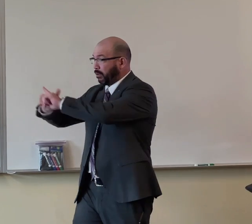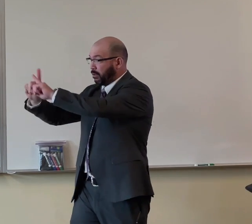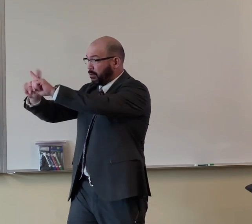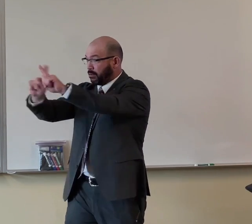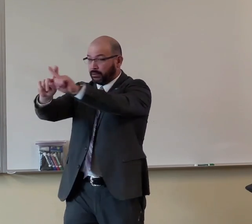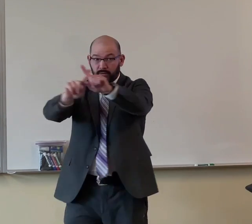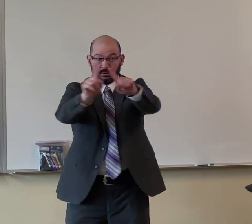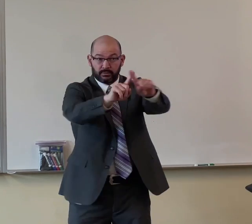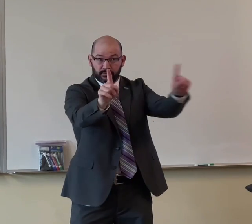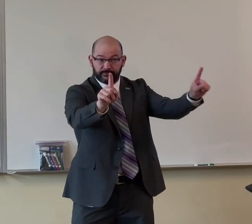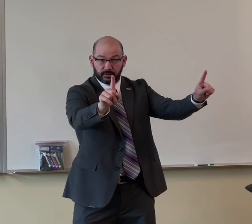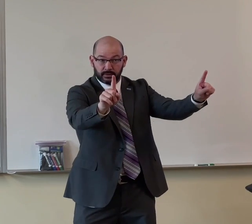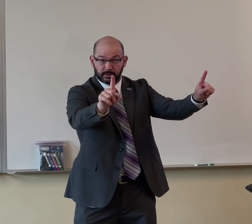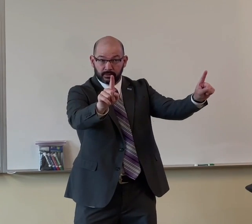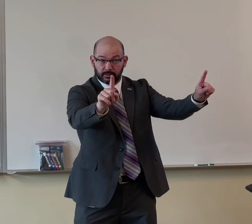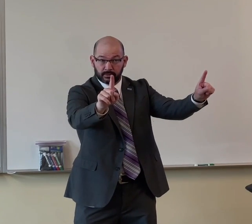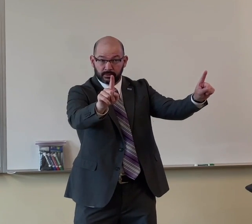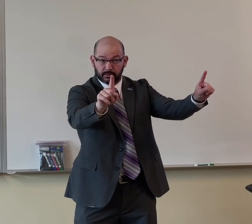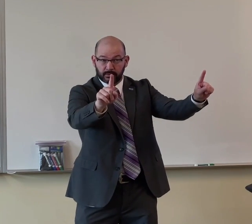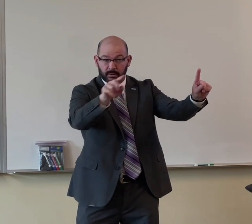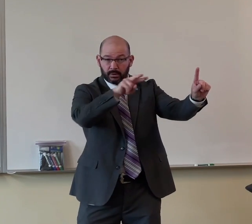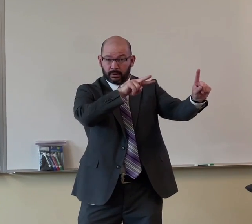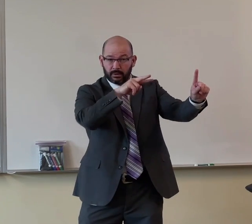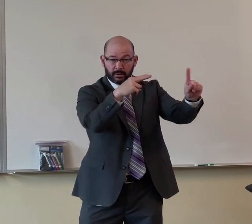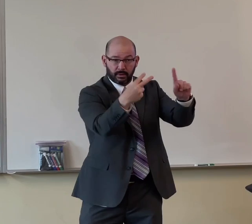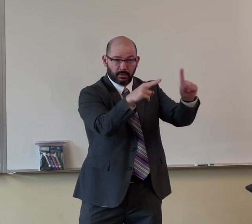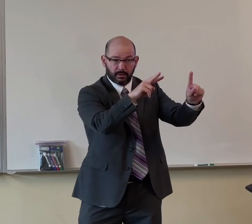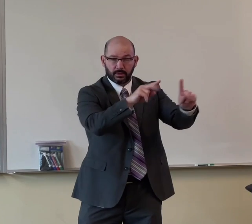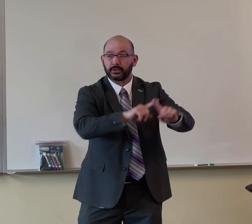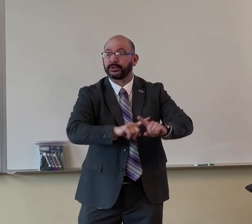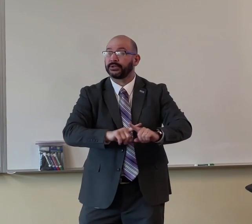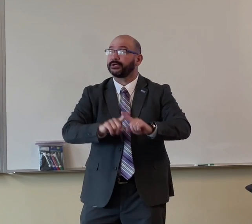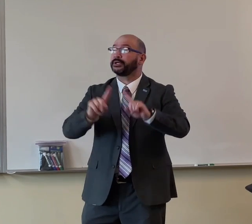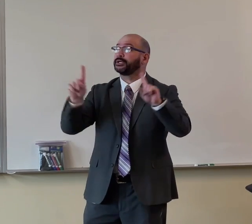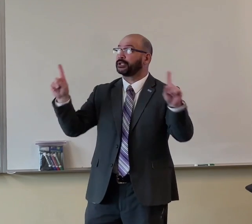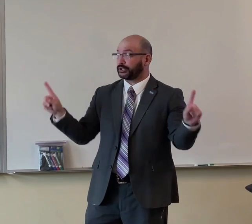Many, many people have different views of life. You know, things that they see.